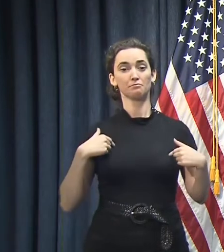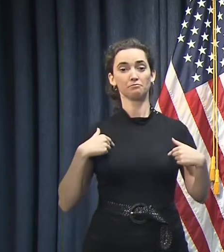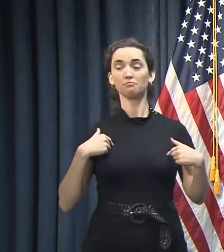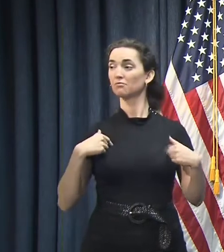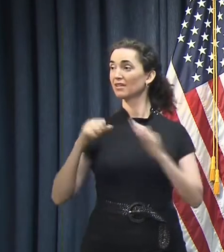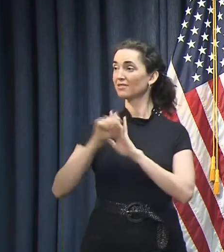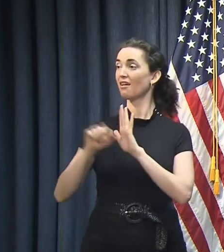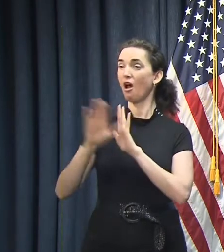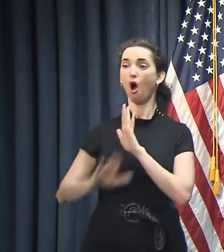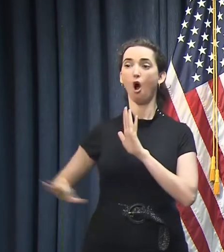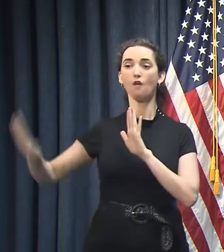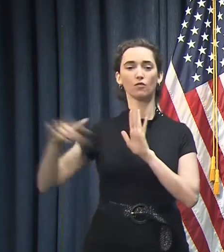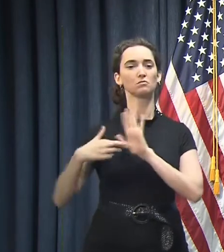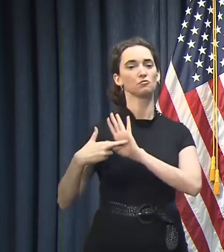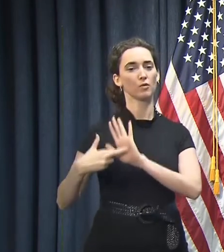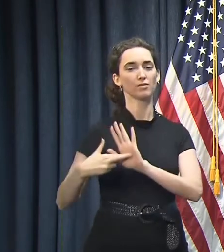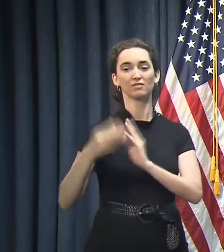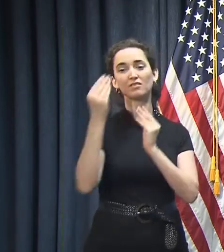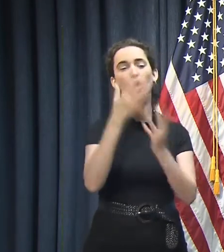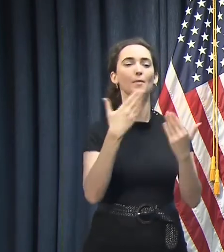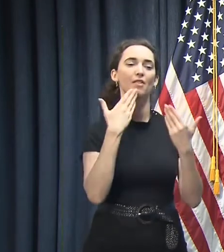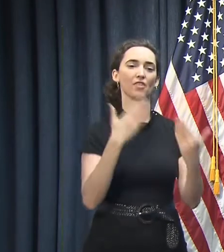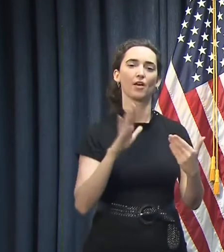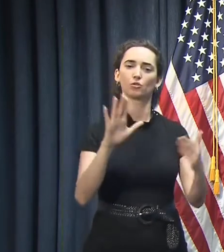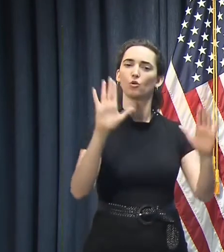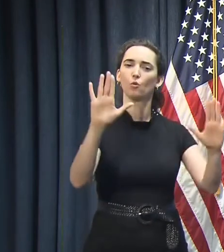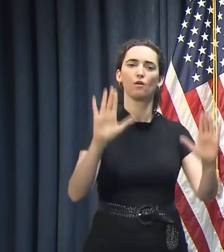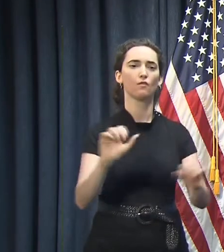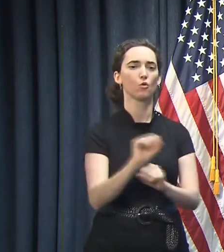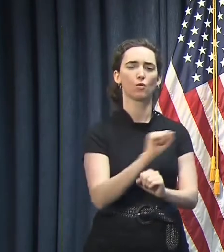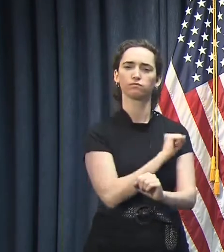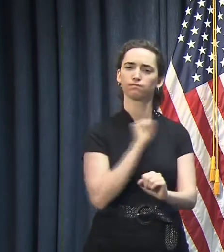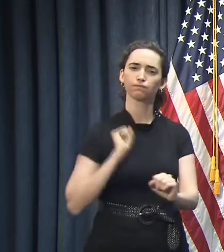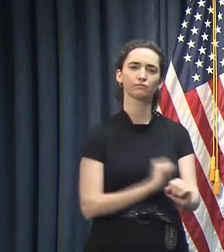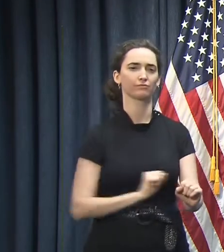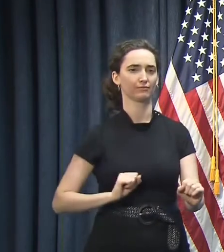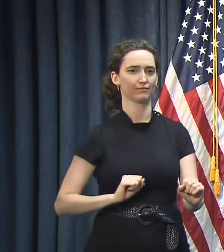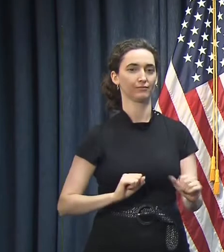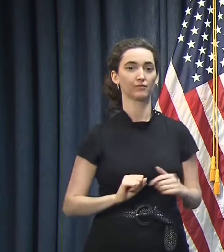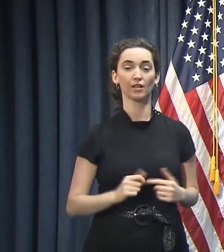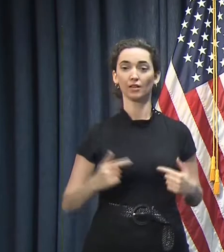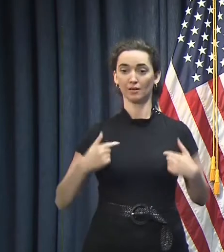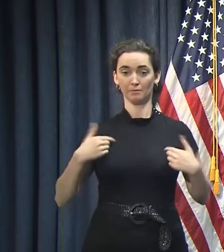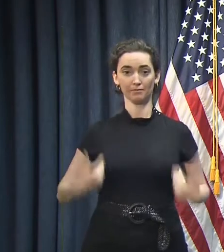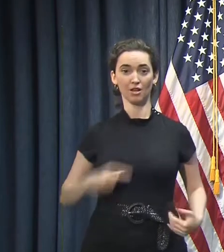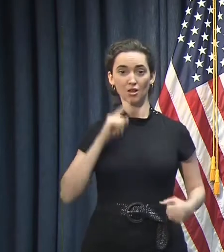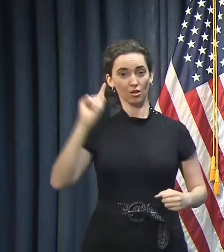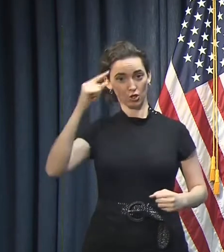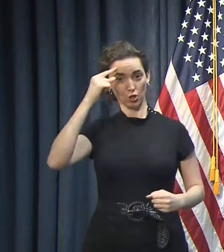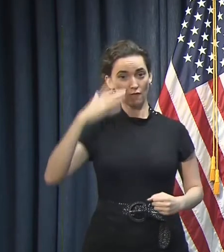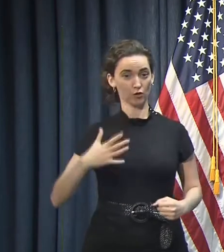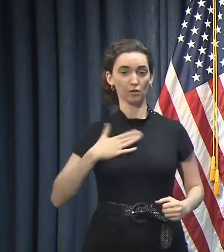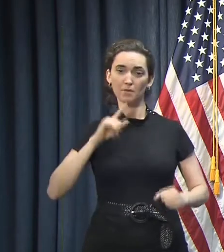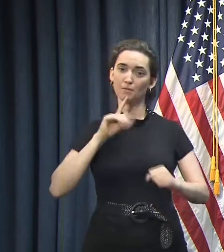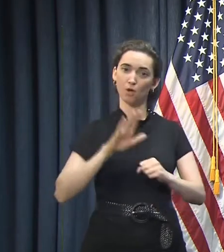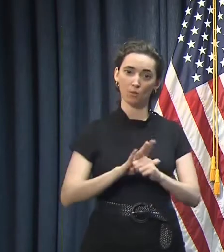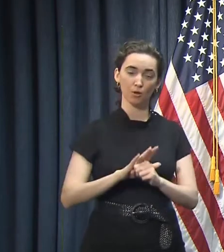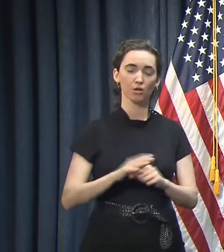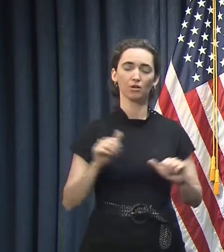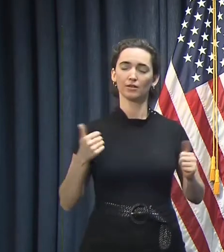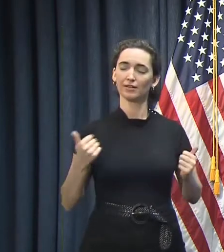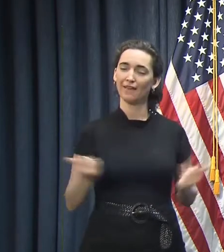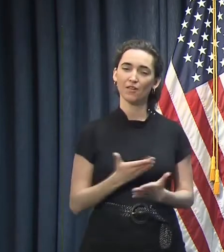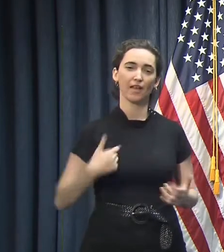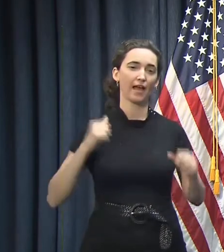again thank them for their heroic work. My commitment, obviously, as the governor, is to do everything that I can to